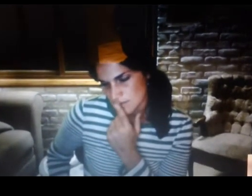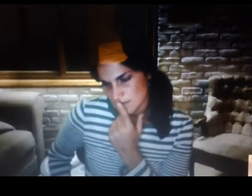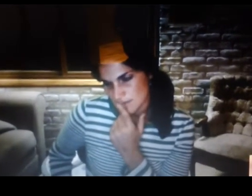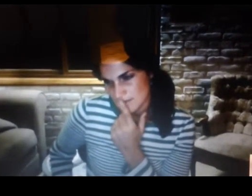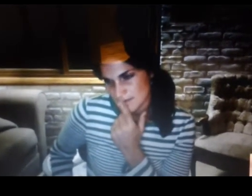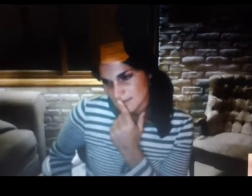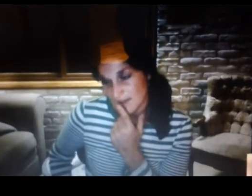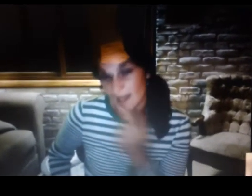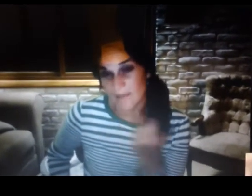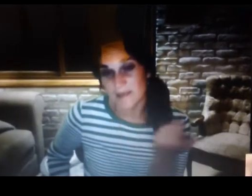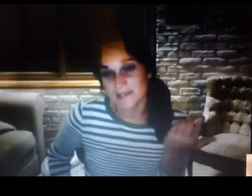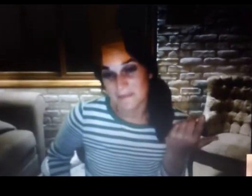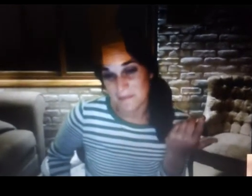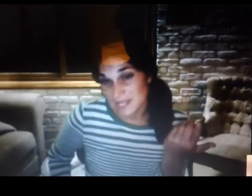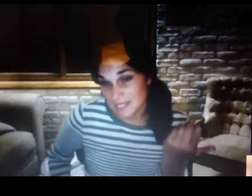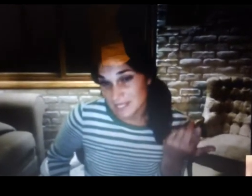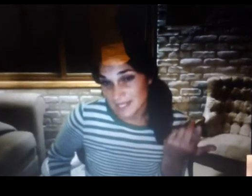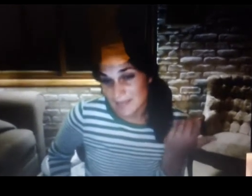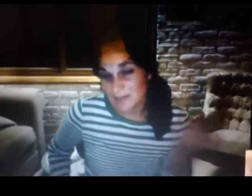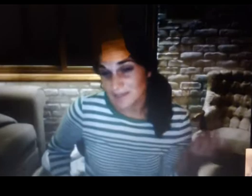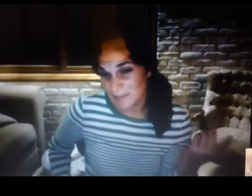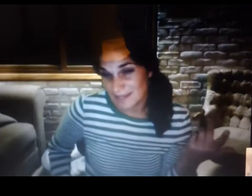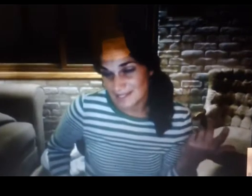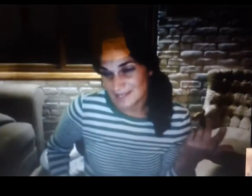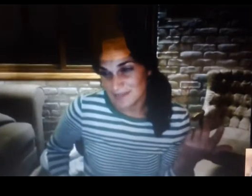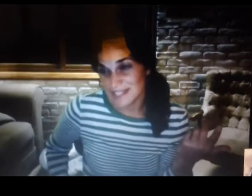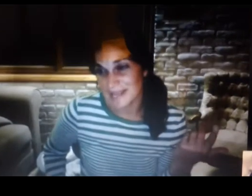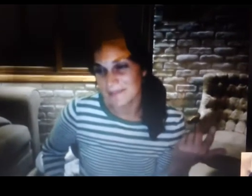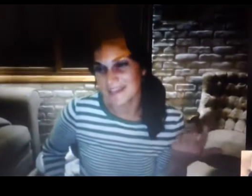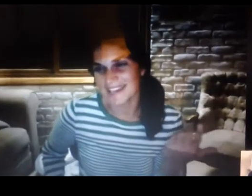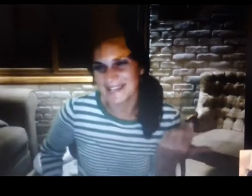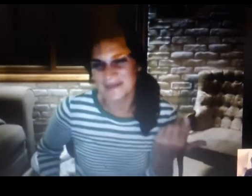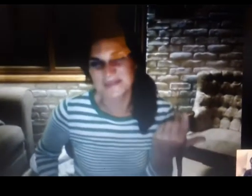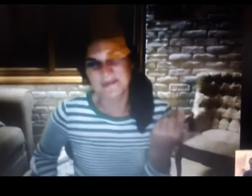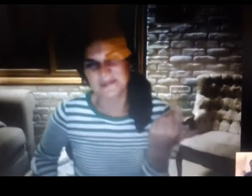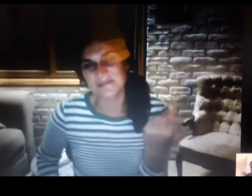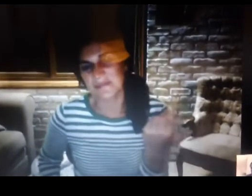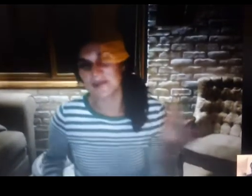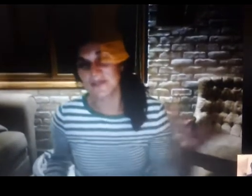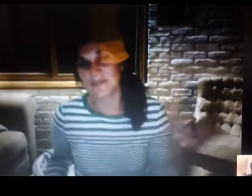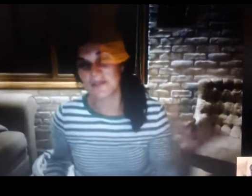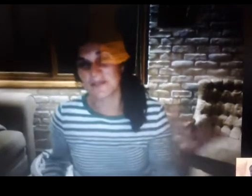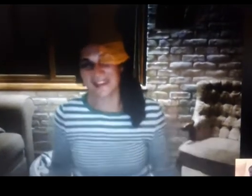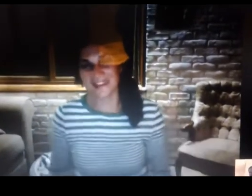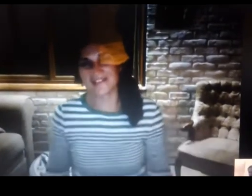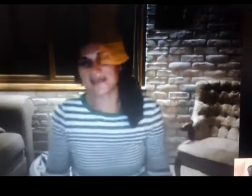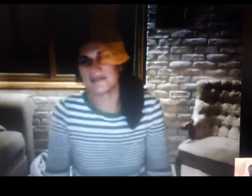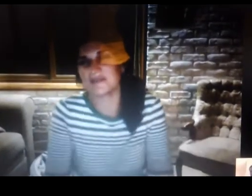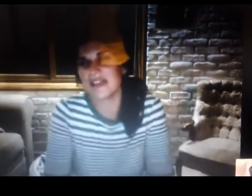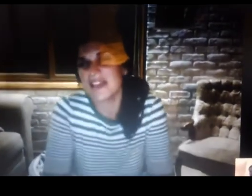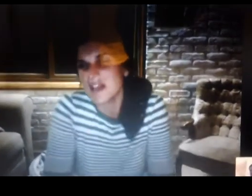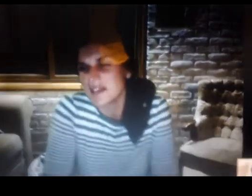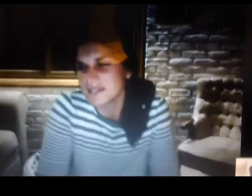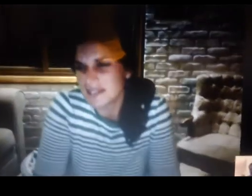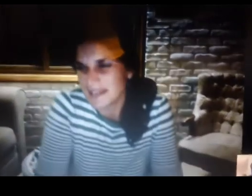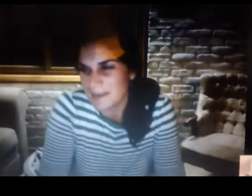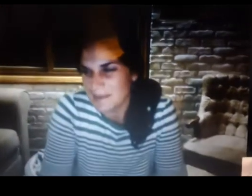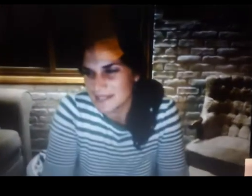um i picked up the pizzas i bought the pizzas for tonight because i was supposed to prepare the food but i didn't have time to do that so i got pizzas